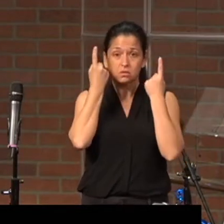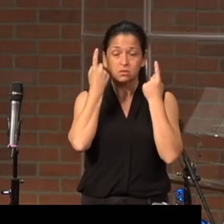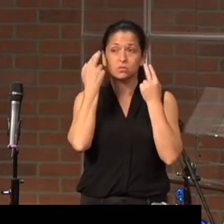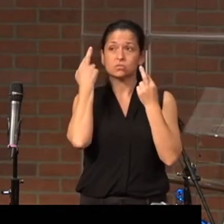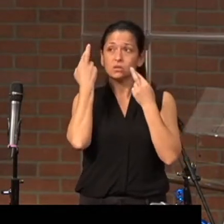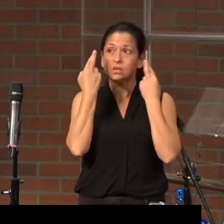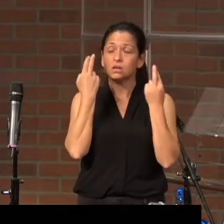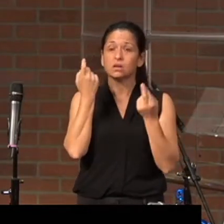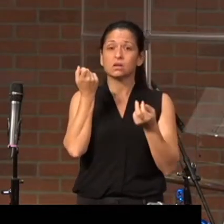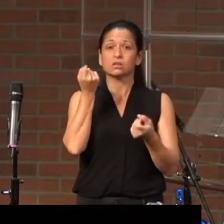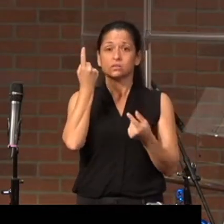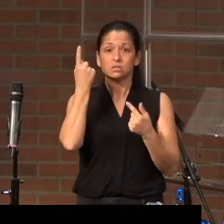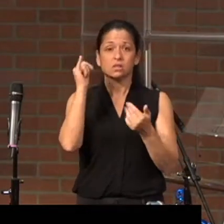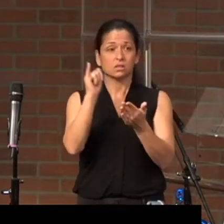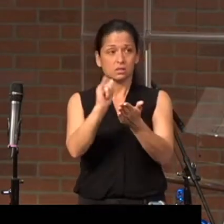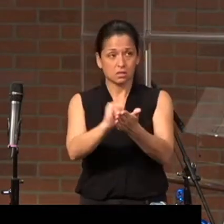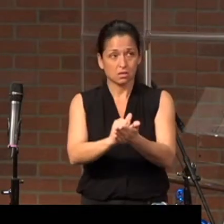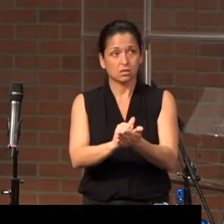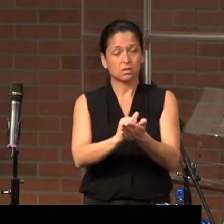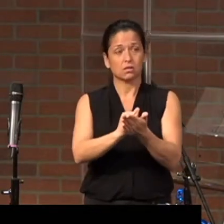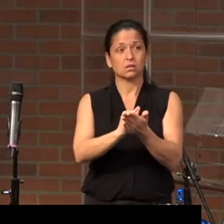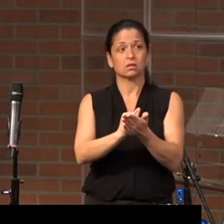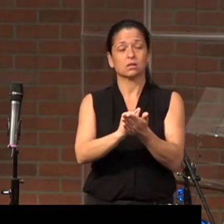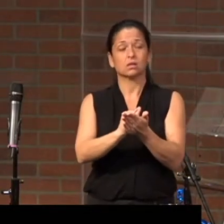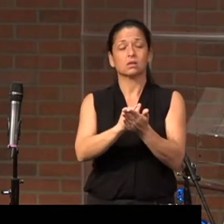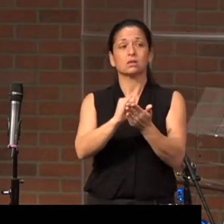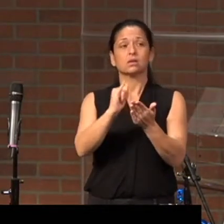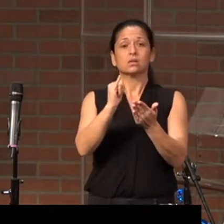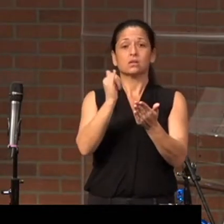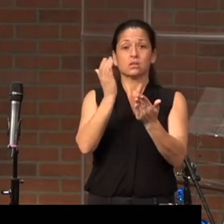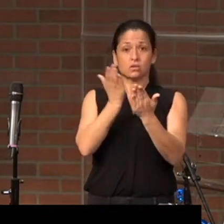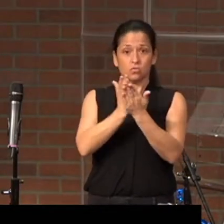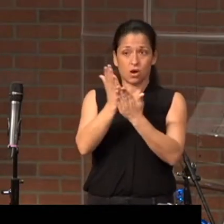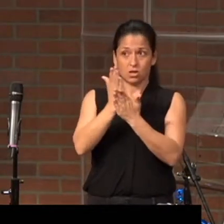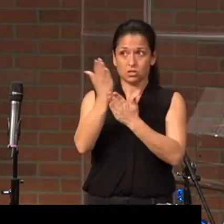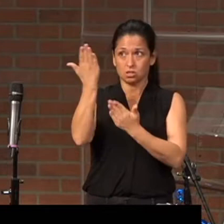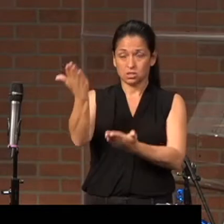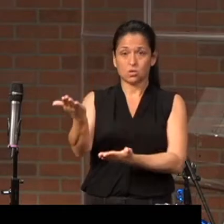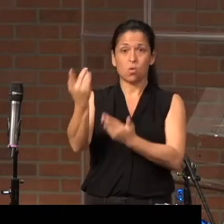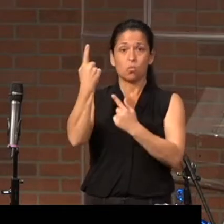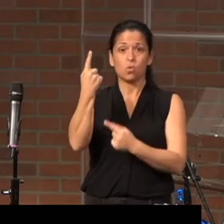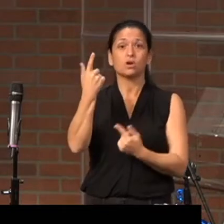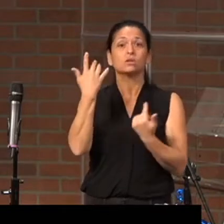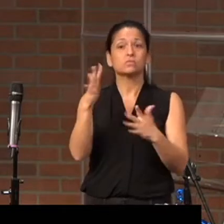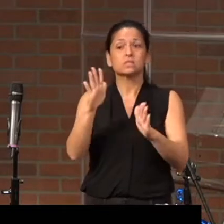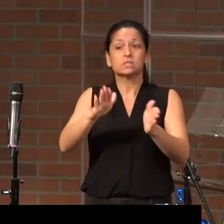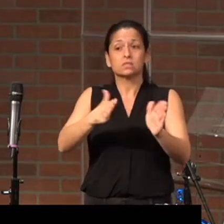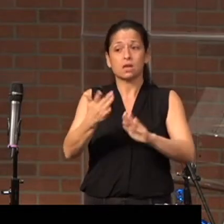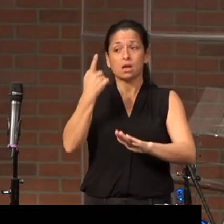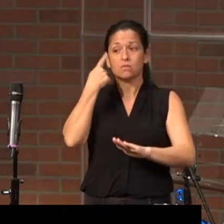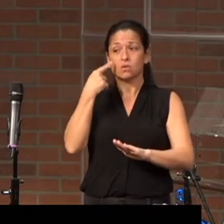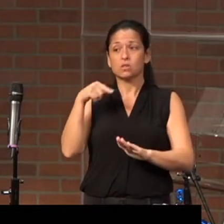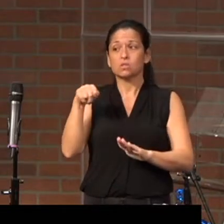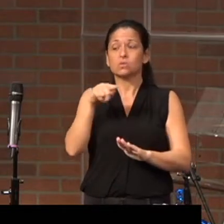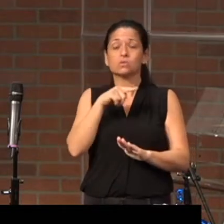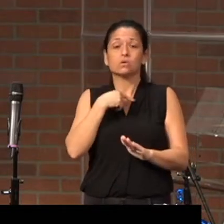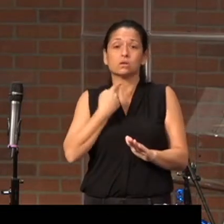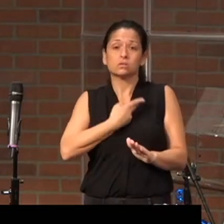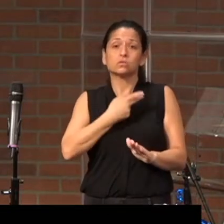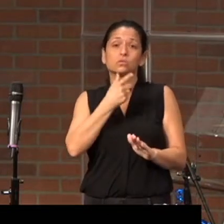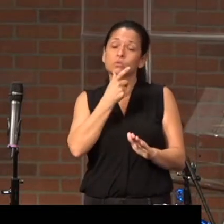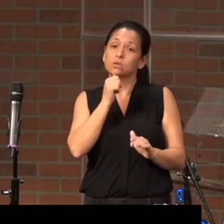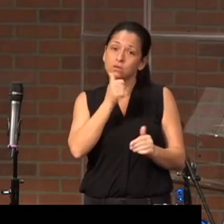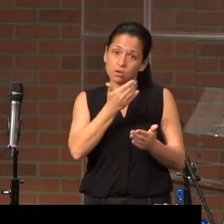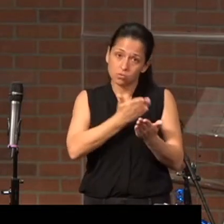when we realize that the righteous one has died for those who are unrighteous